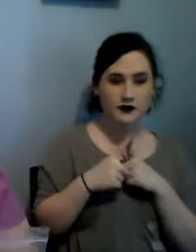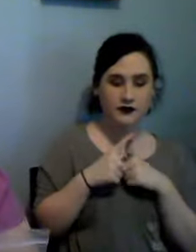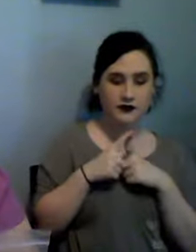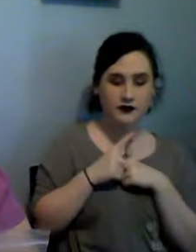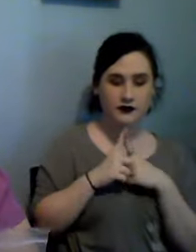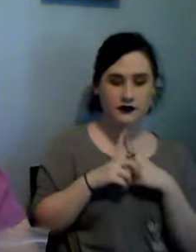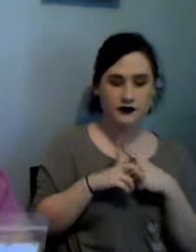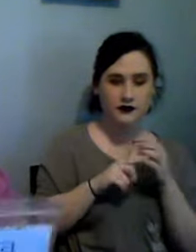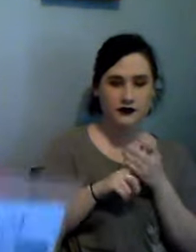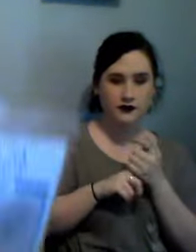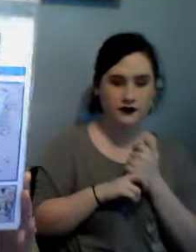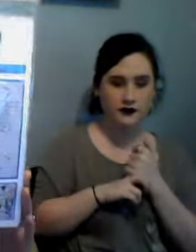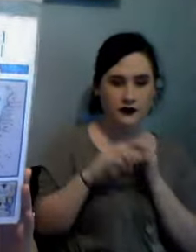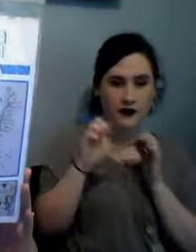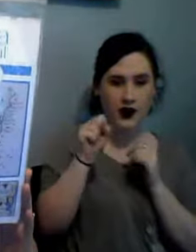America the Beautiful